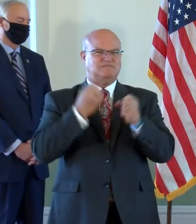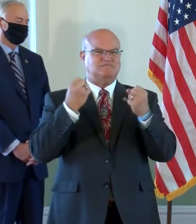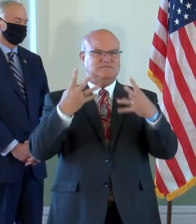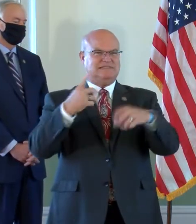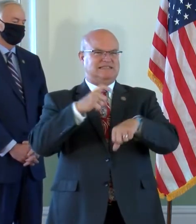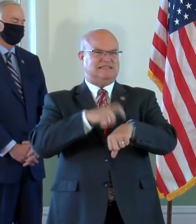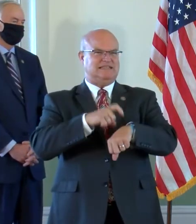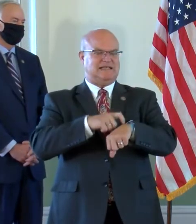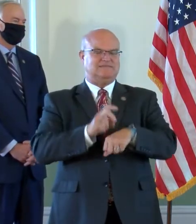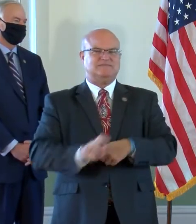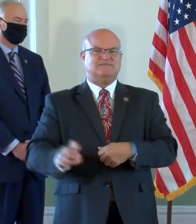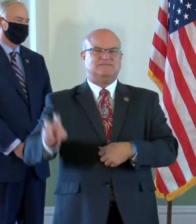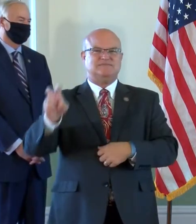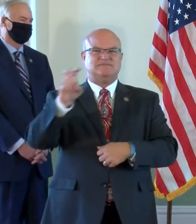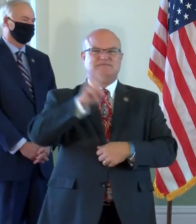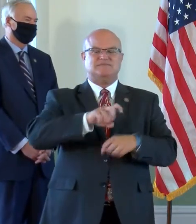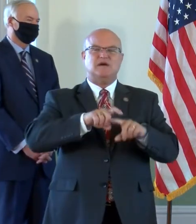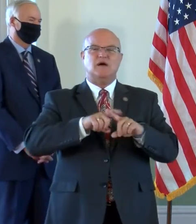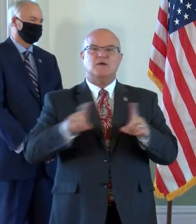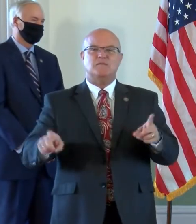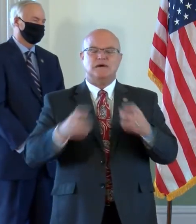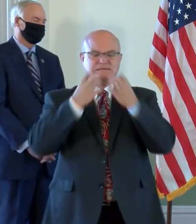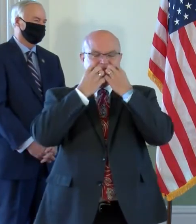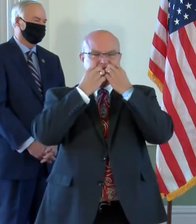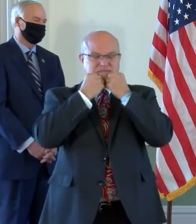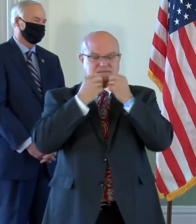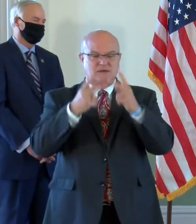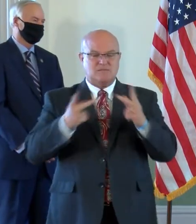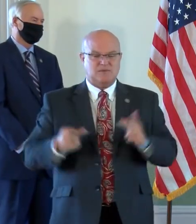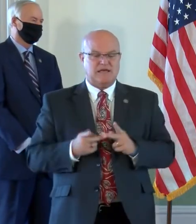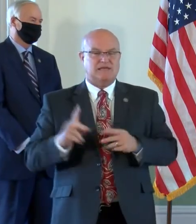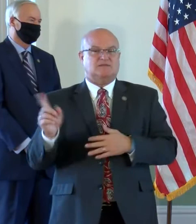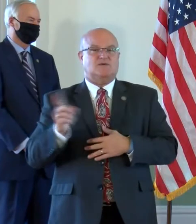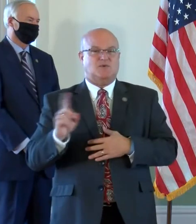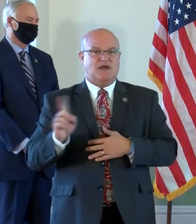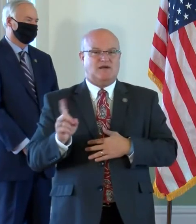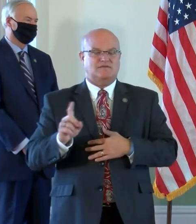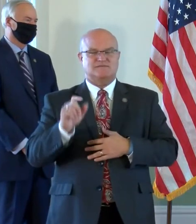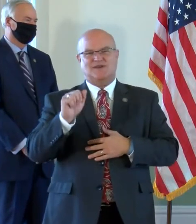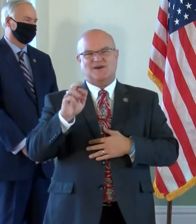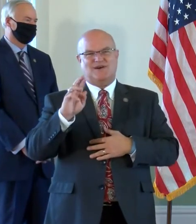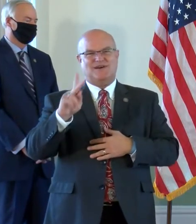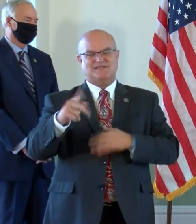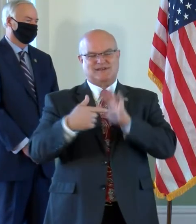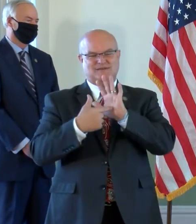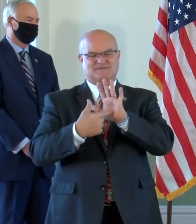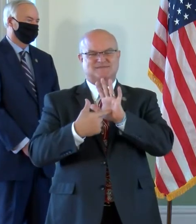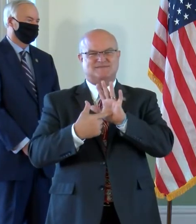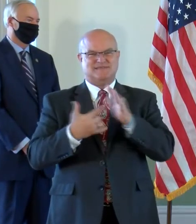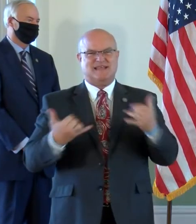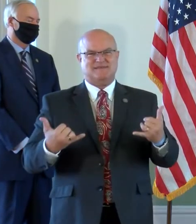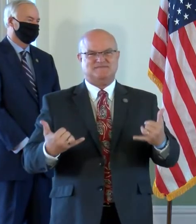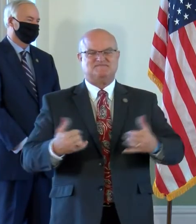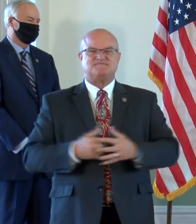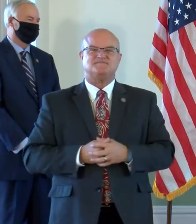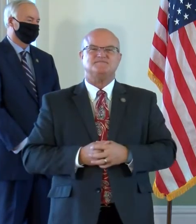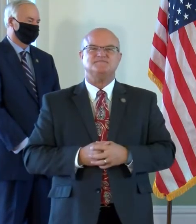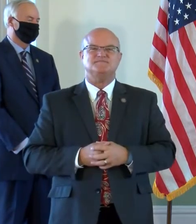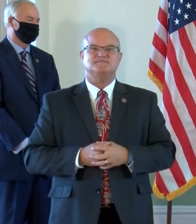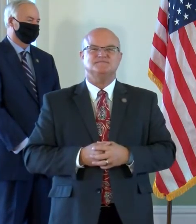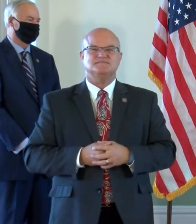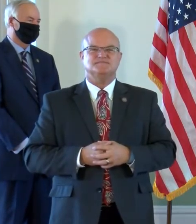but never loved a spot on earth as much as the one he represents in this magnificent place.